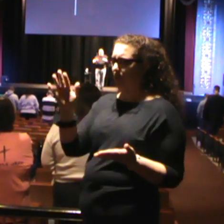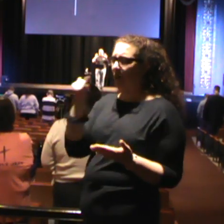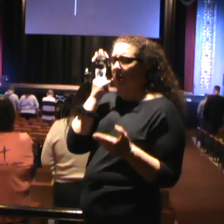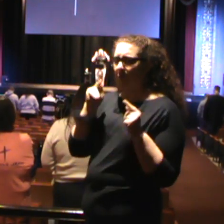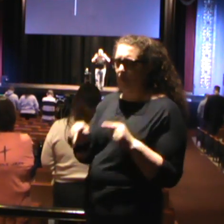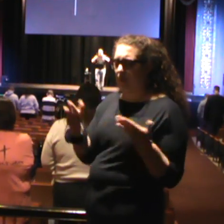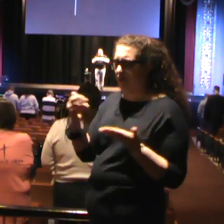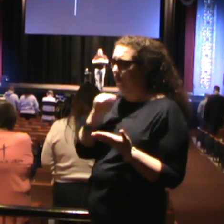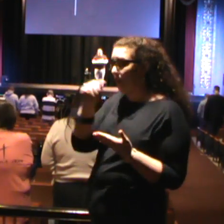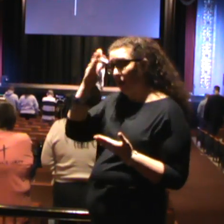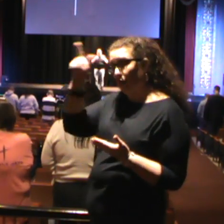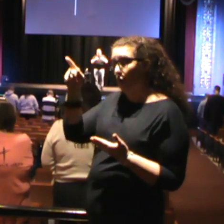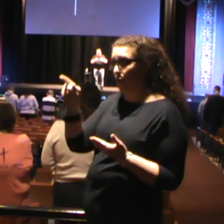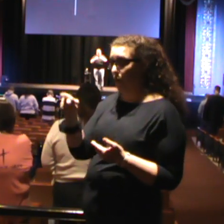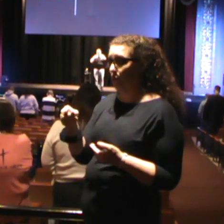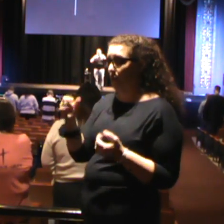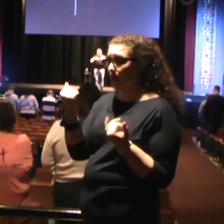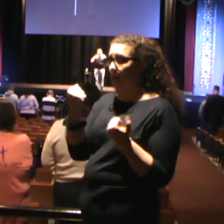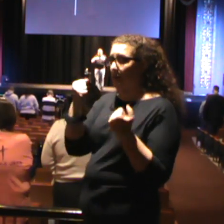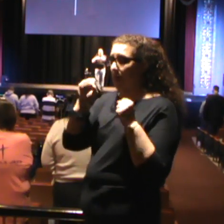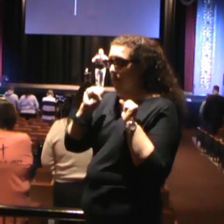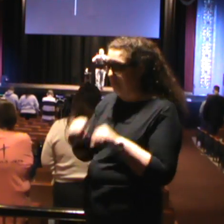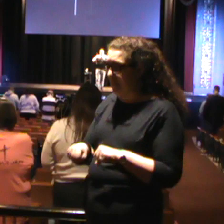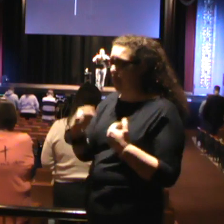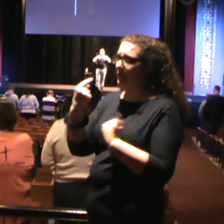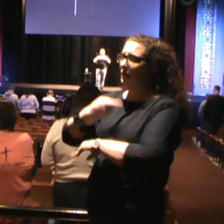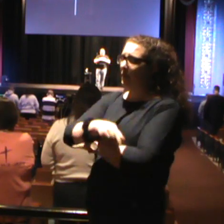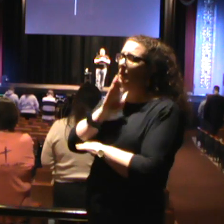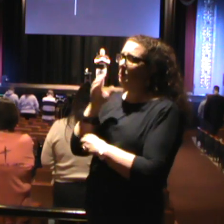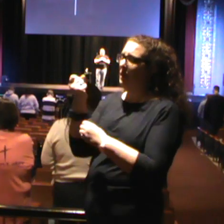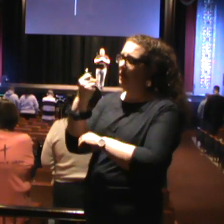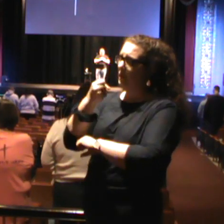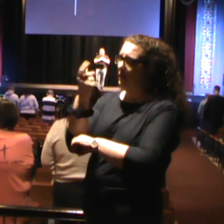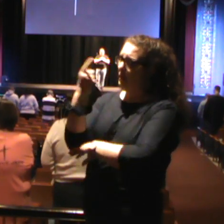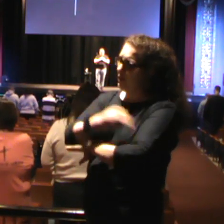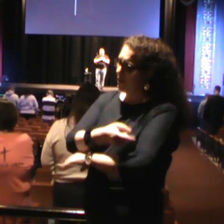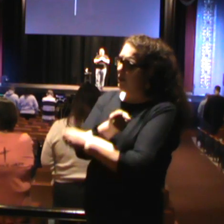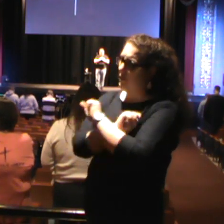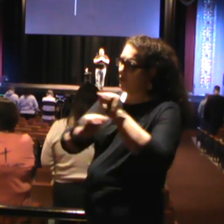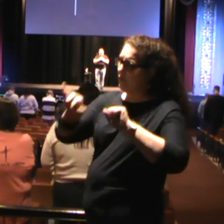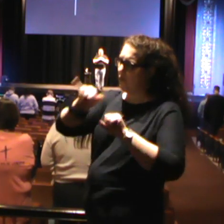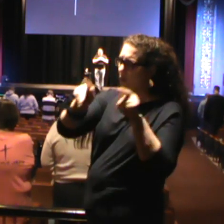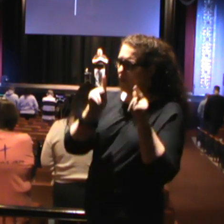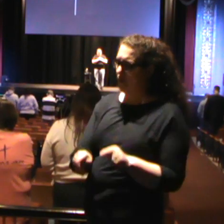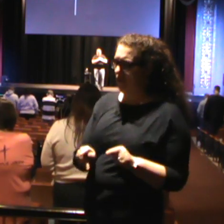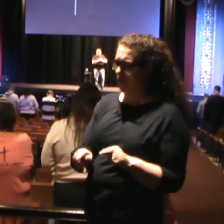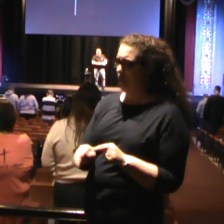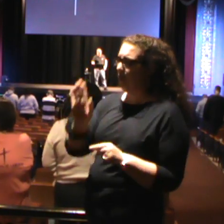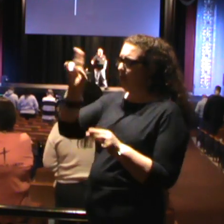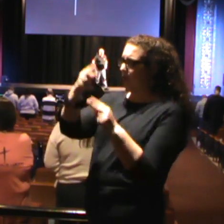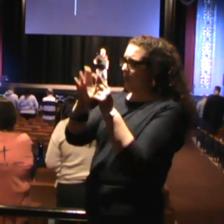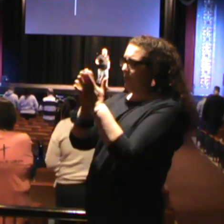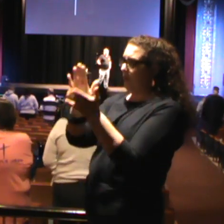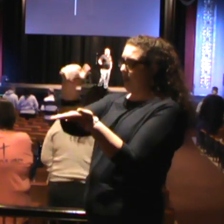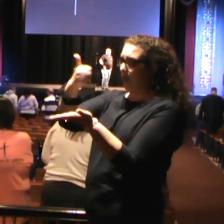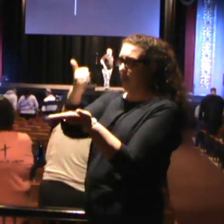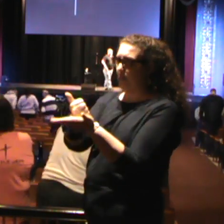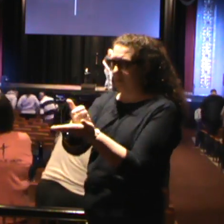doesn't know whether we're spending eternity, may today be the day of salvation for you. In Jesus' name, amen.